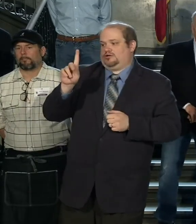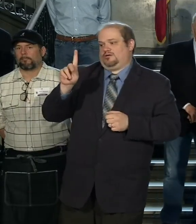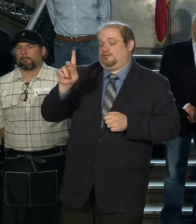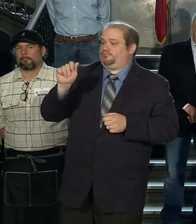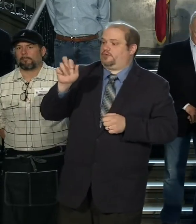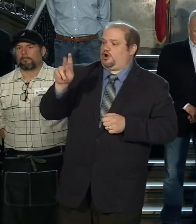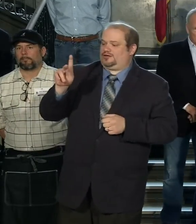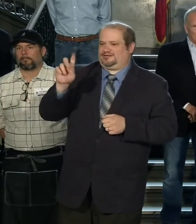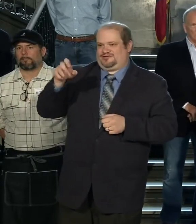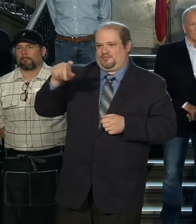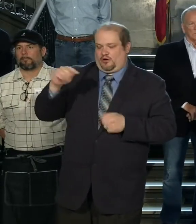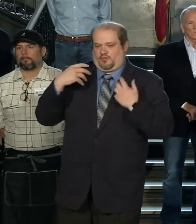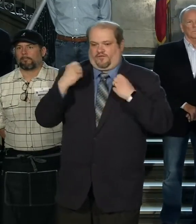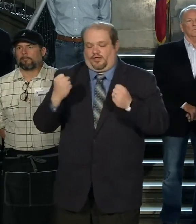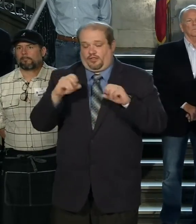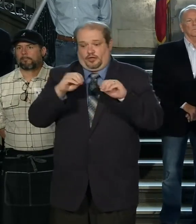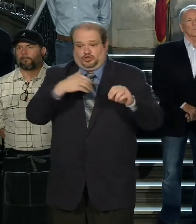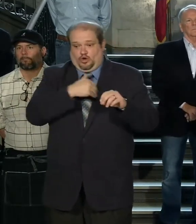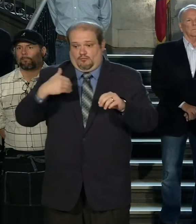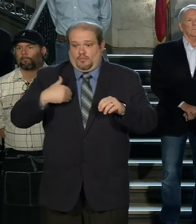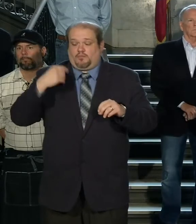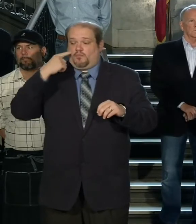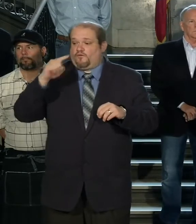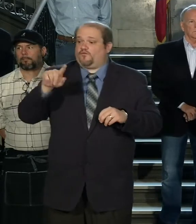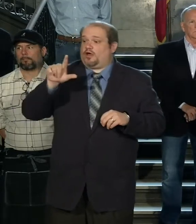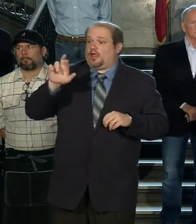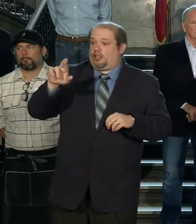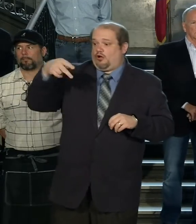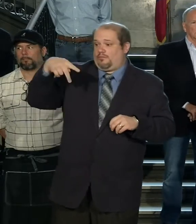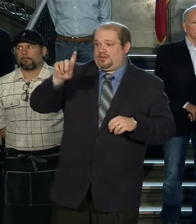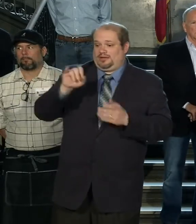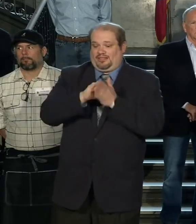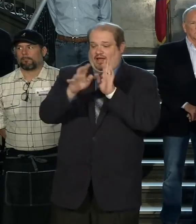member of the Little Rock Police Department that has contracted COVID-19.